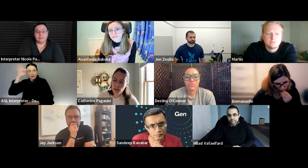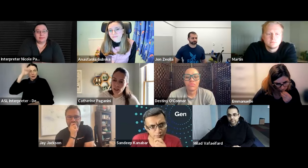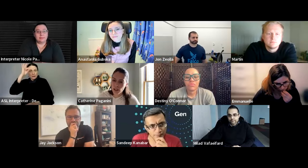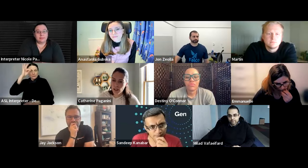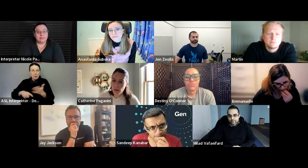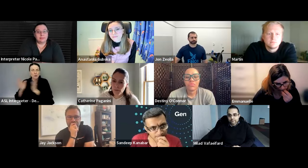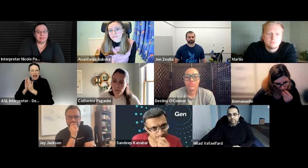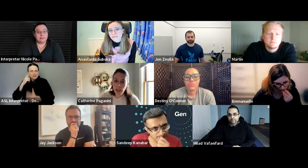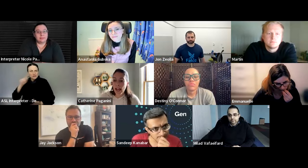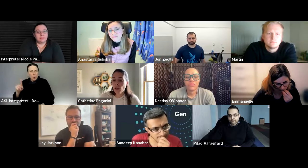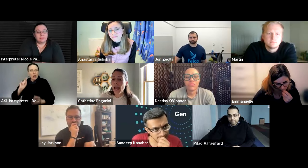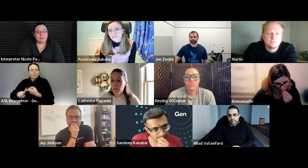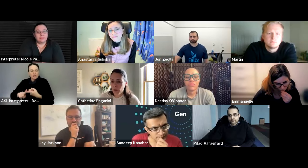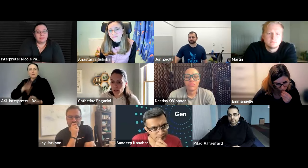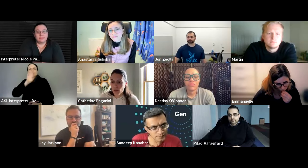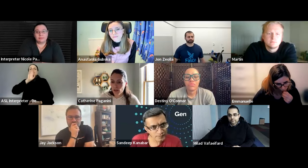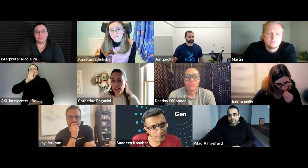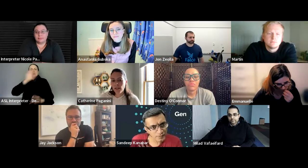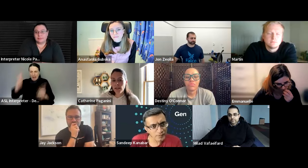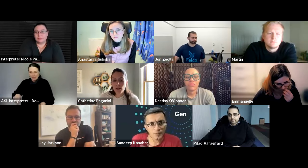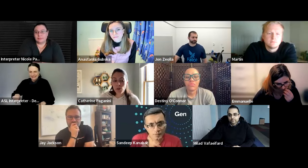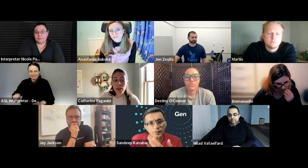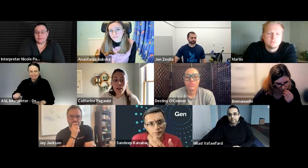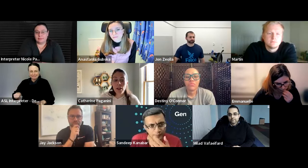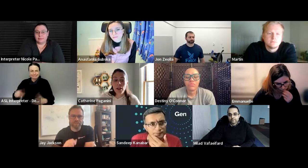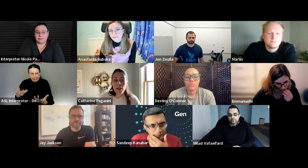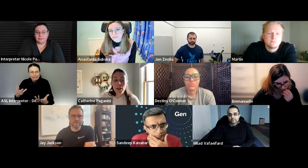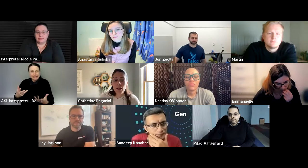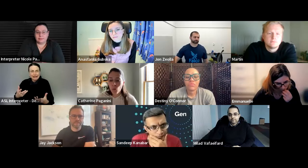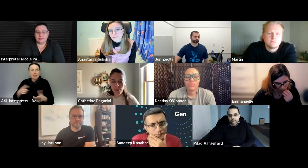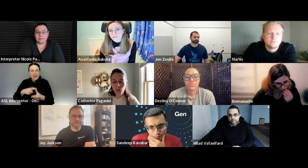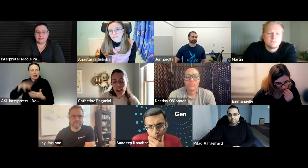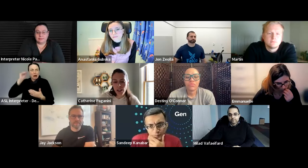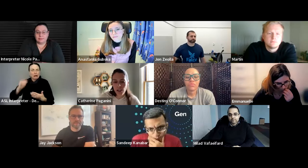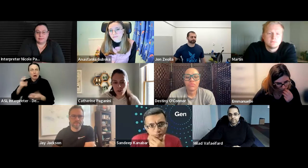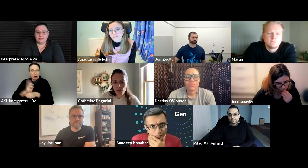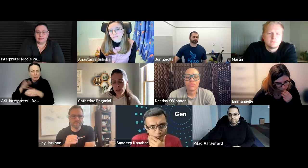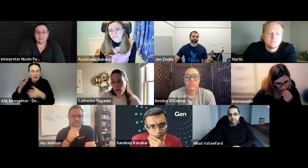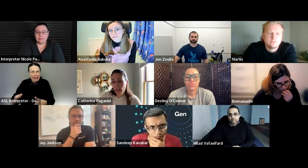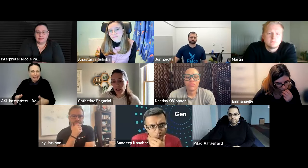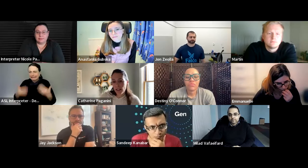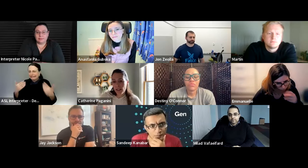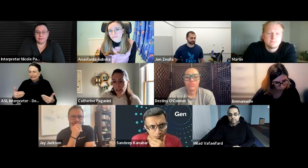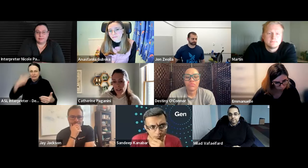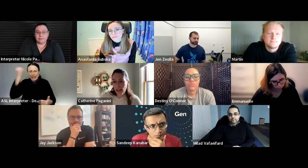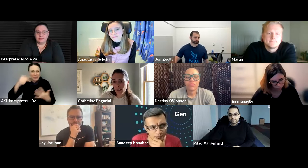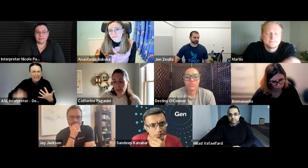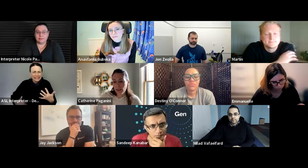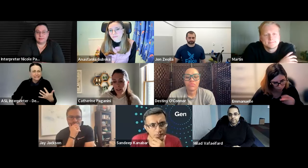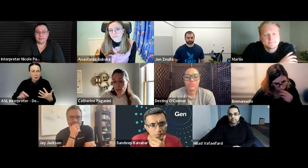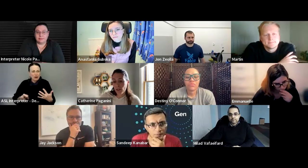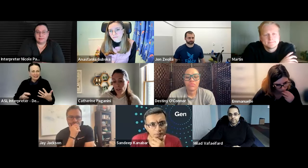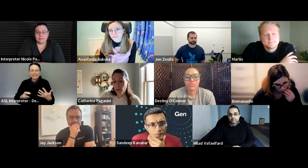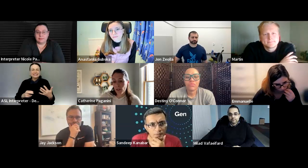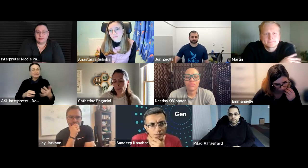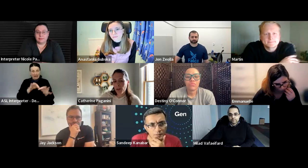ask for until um it actually happens right and you may forget things or something so i think that's